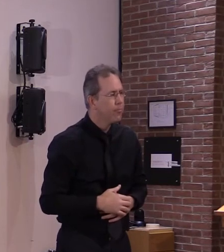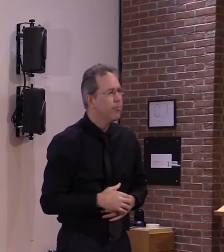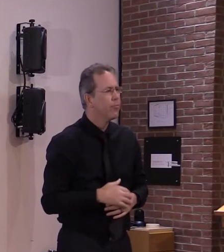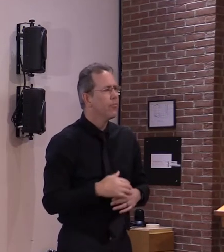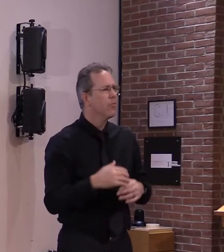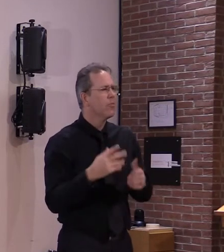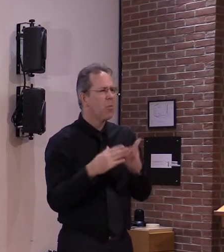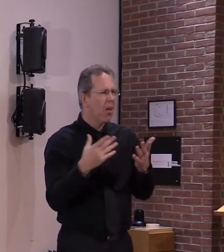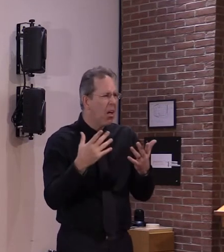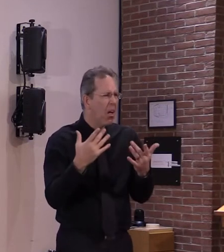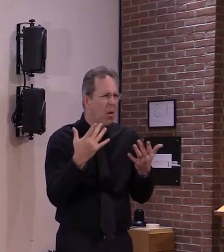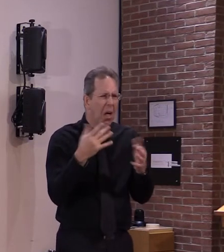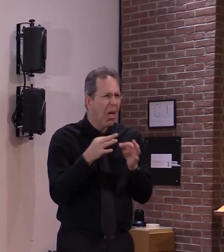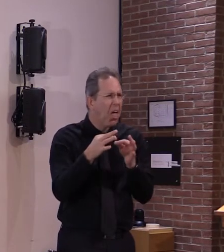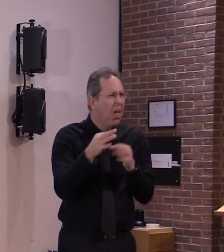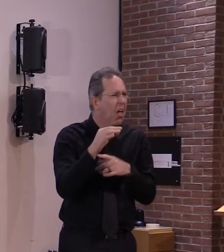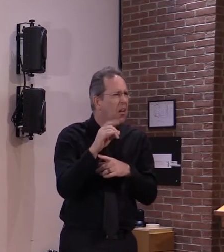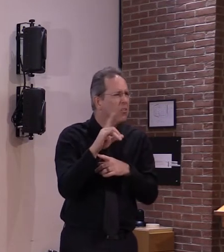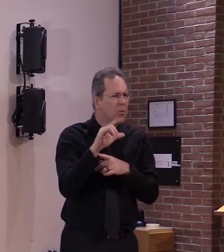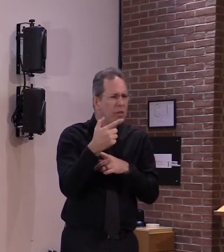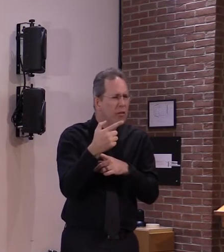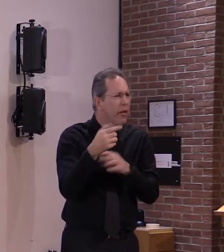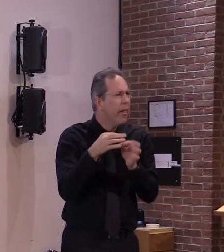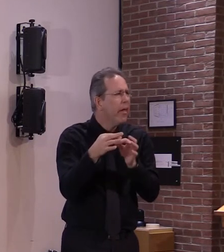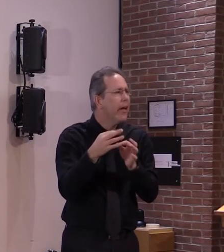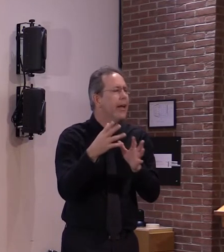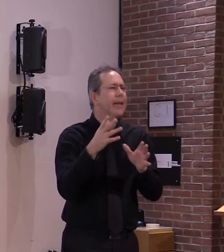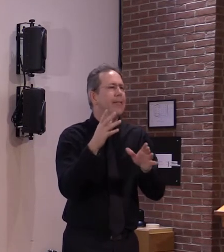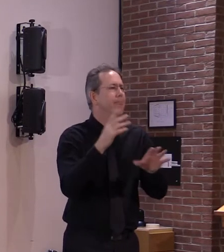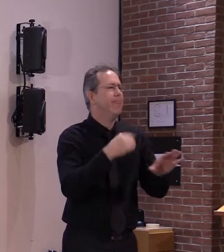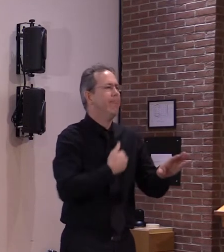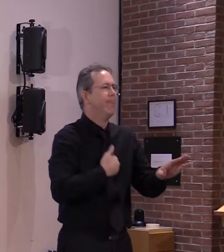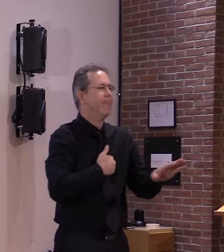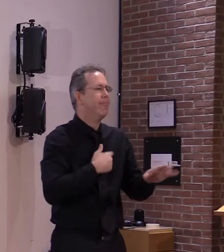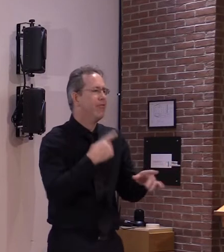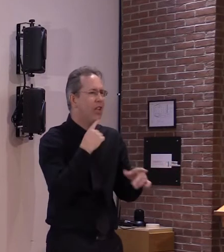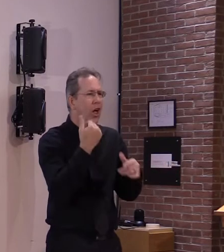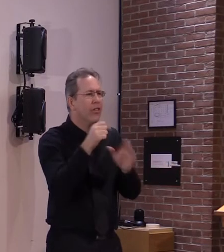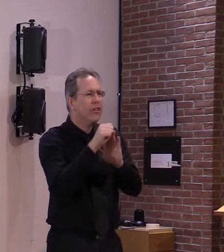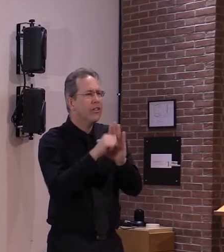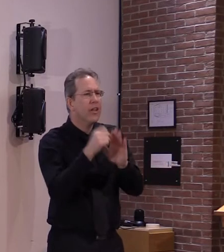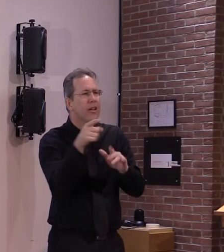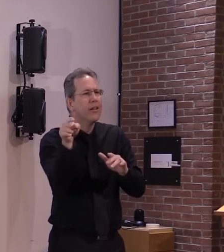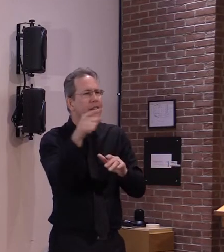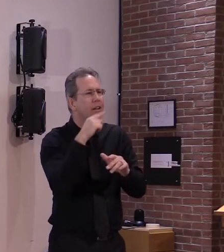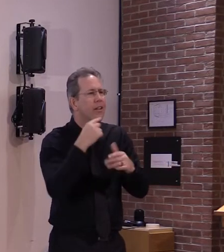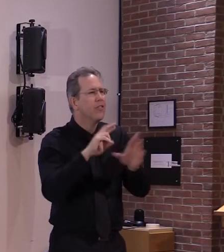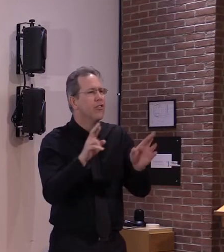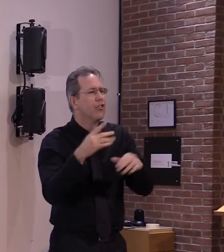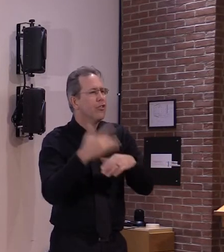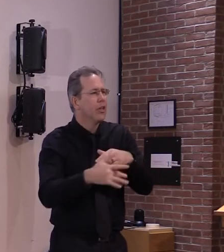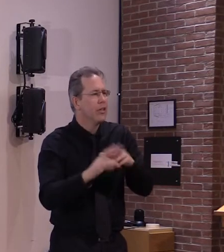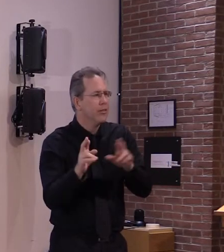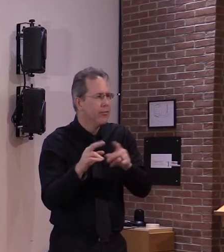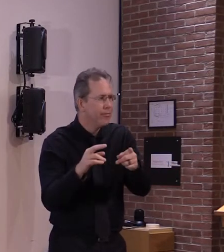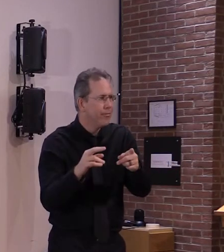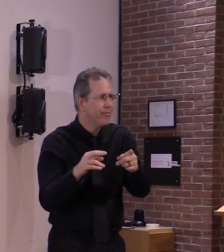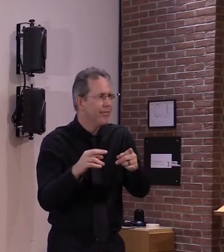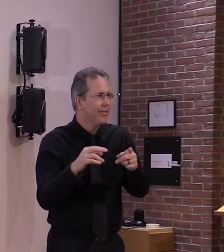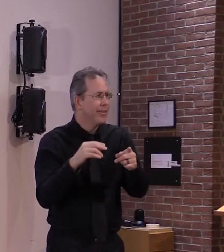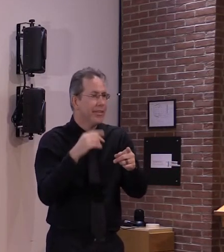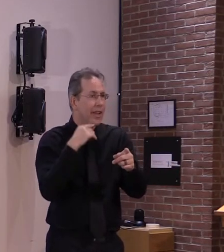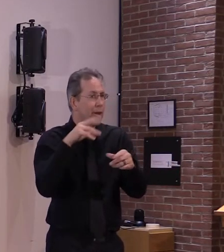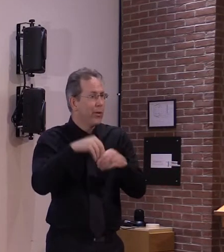allow four states to try to start a little early and they did not choose vermont as one of those states probably